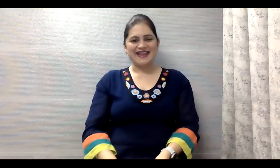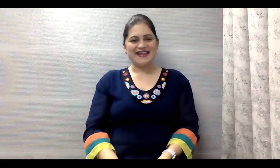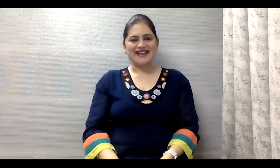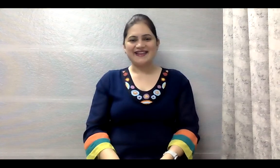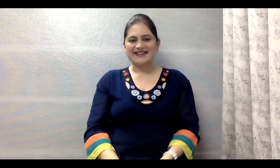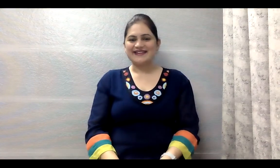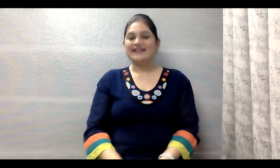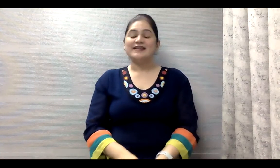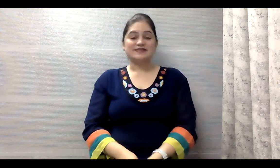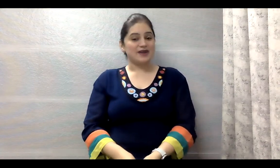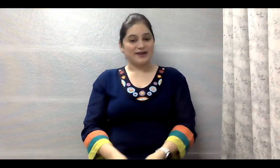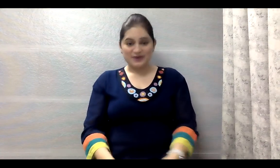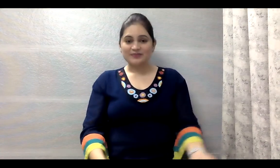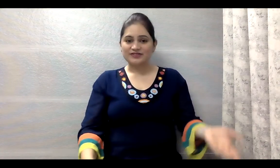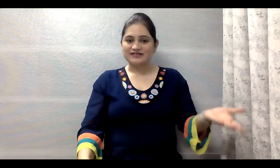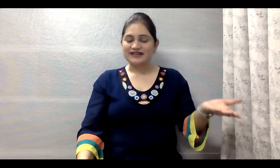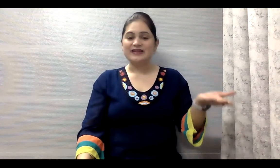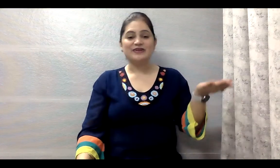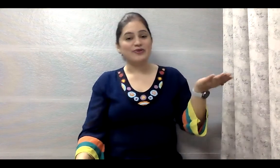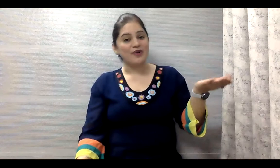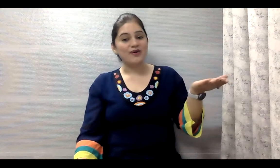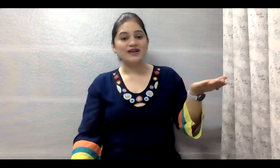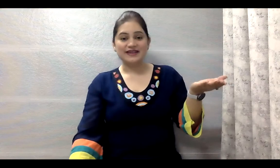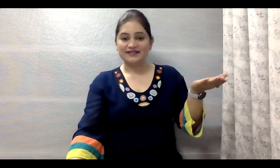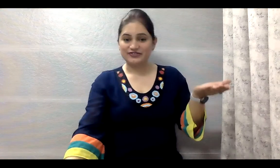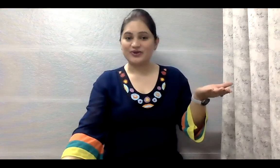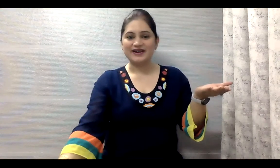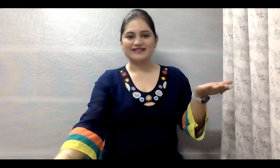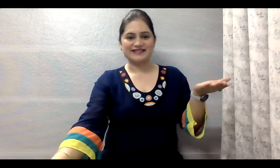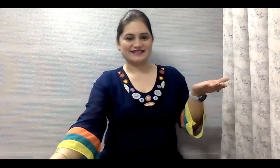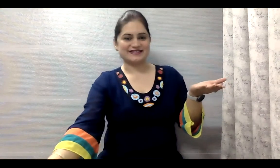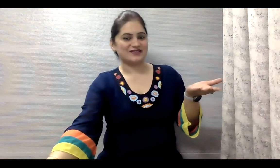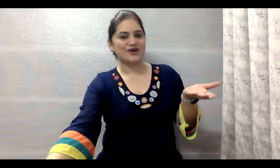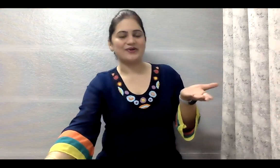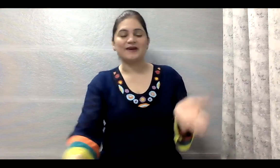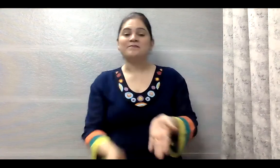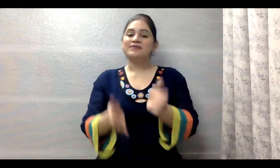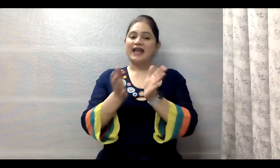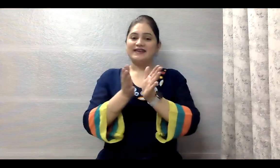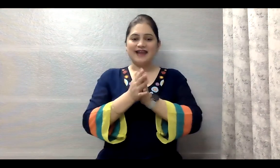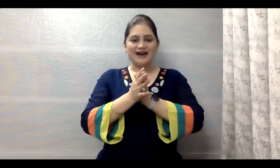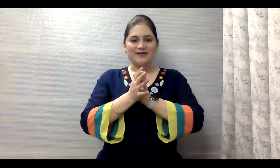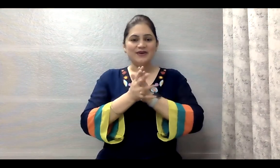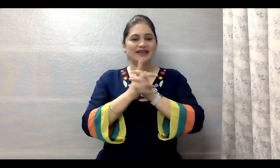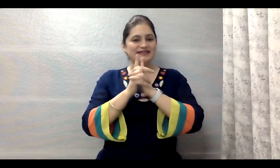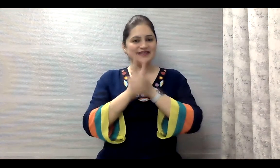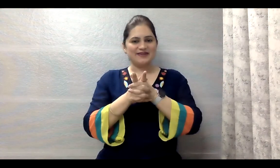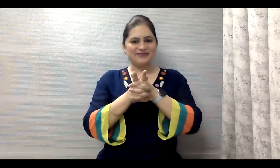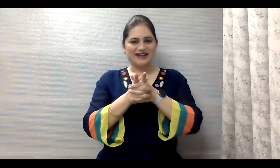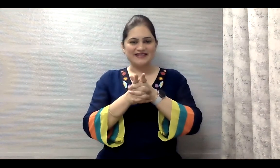So I hope children you all enjoyed this song. And now it's time for us